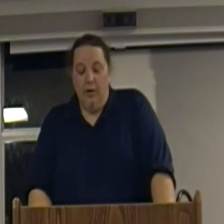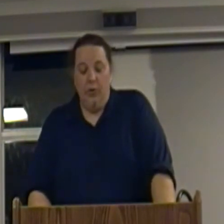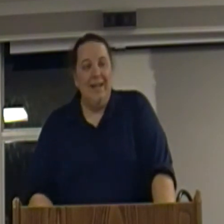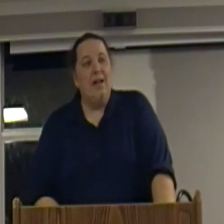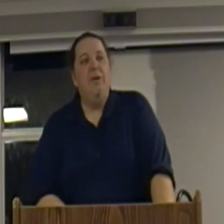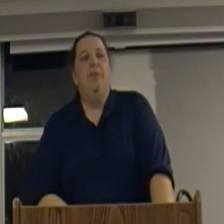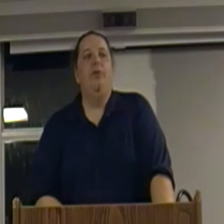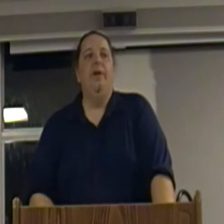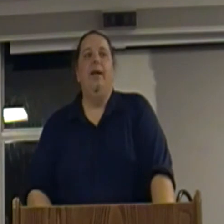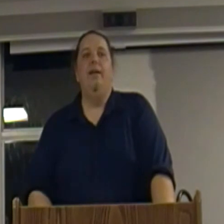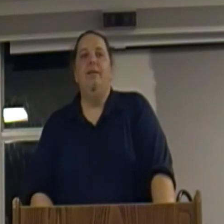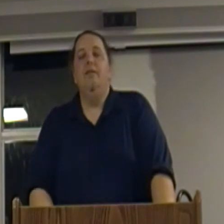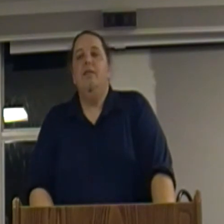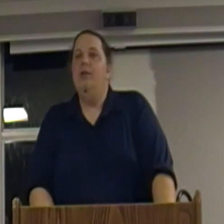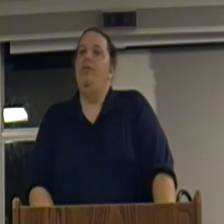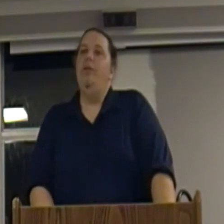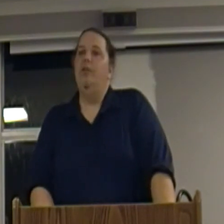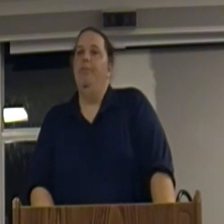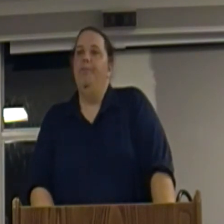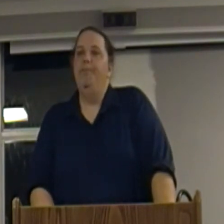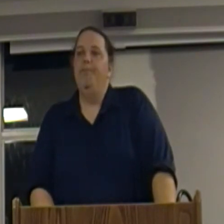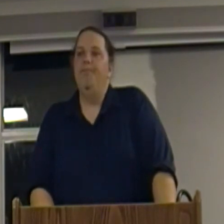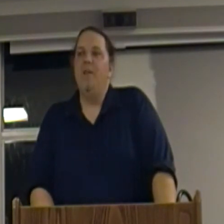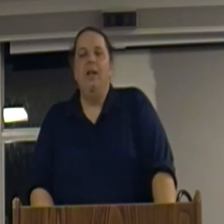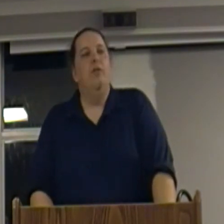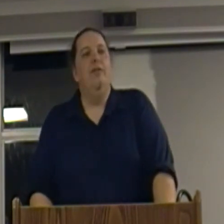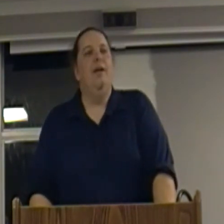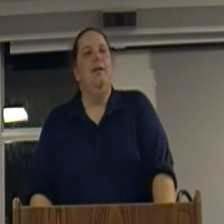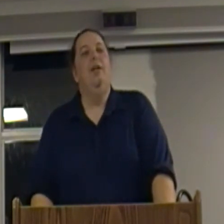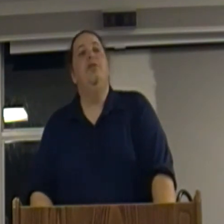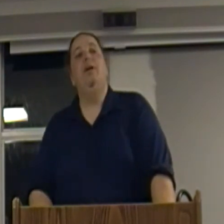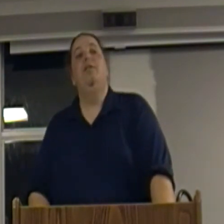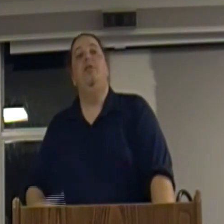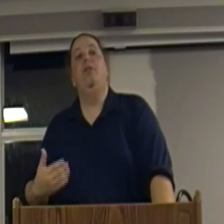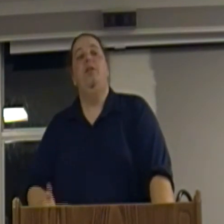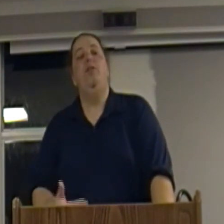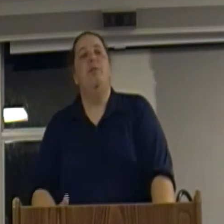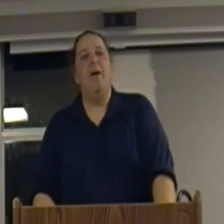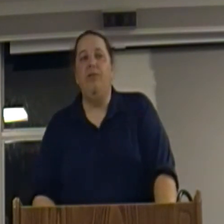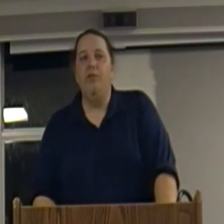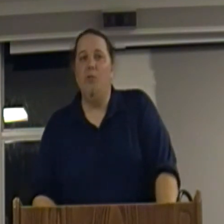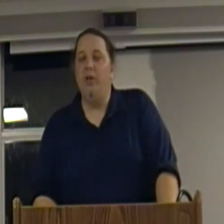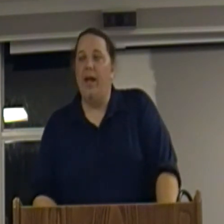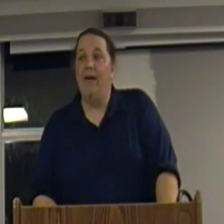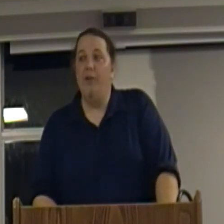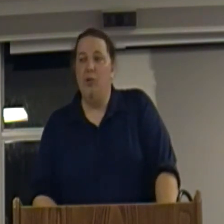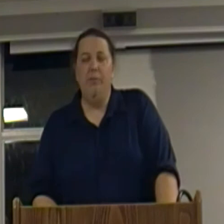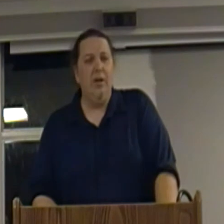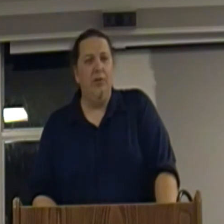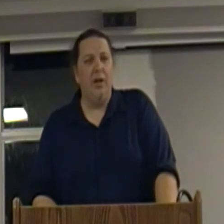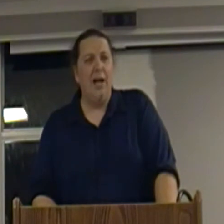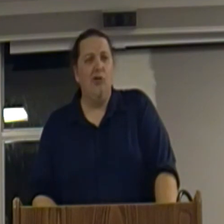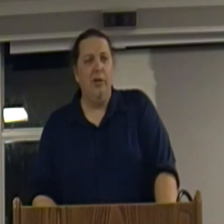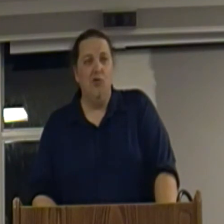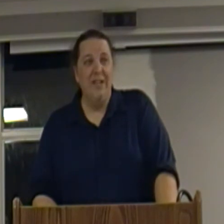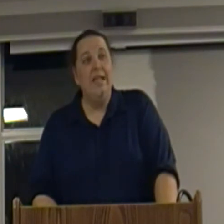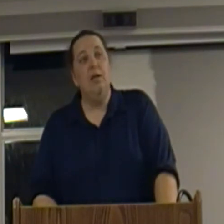So a lot of people say that this system, either they say, this is the best system we could have because human beings are actually greedy,